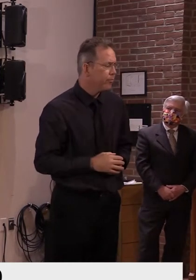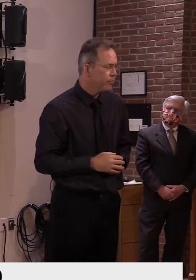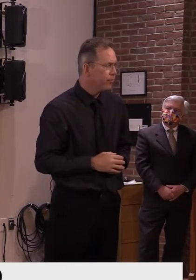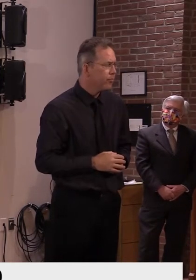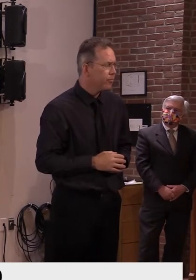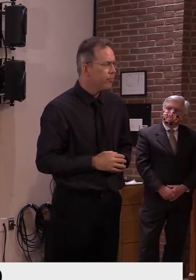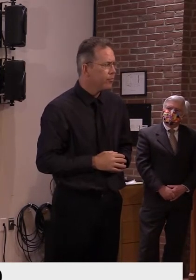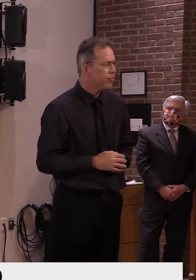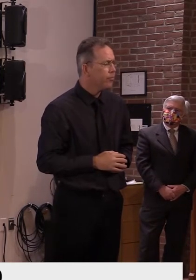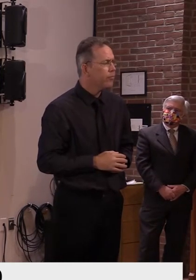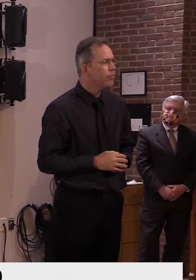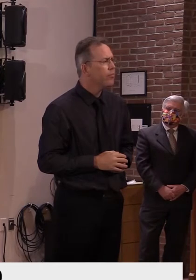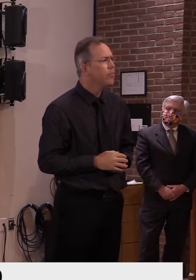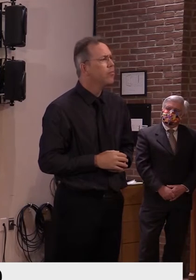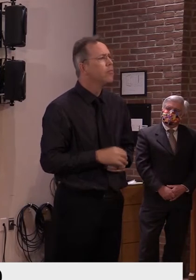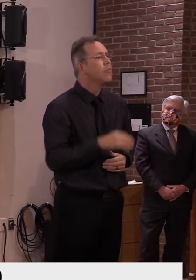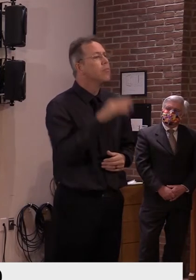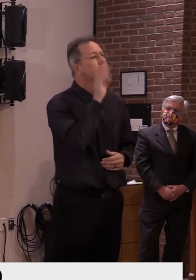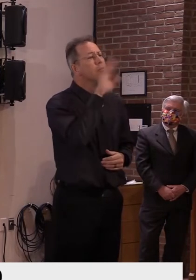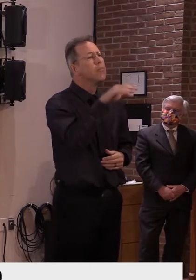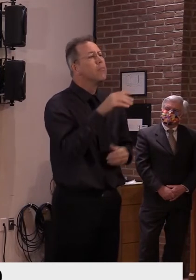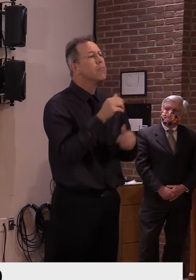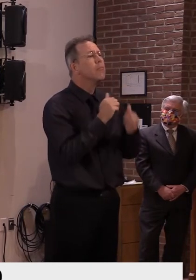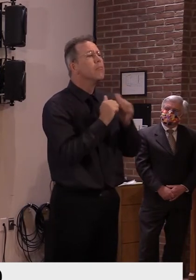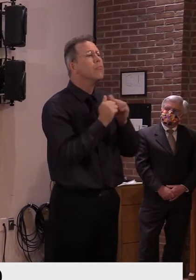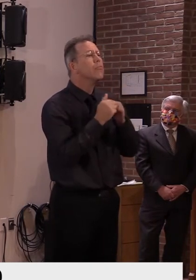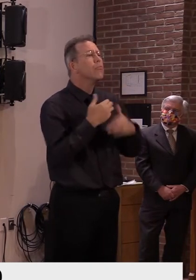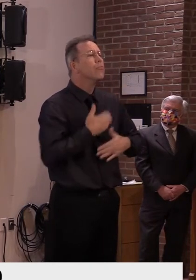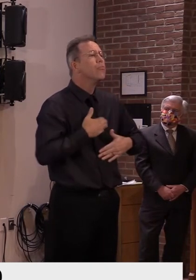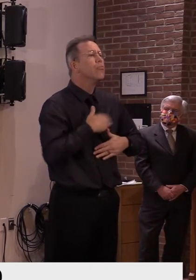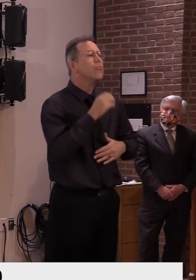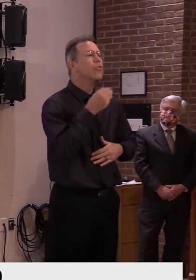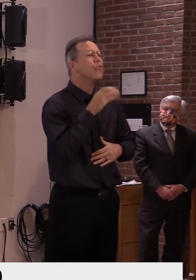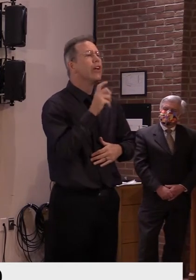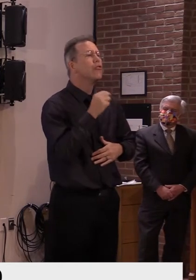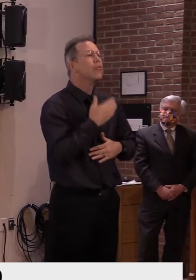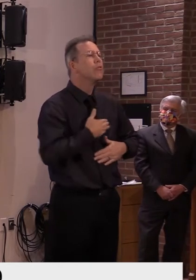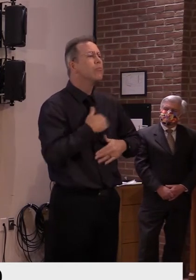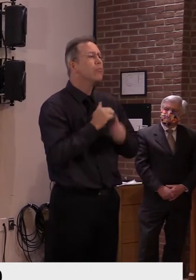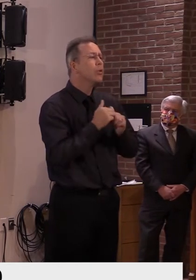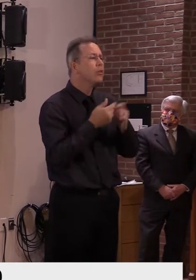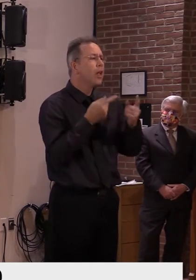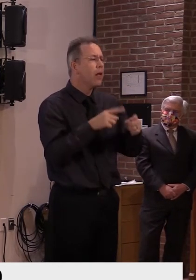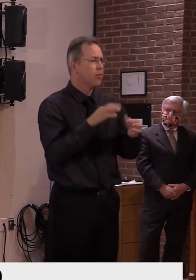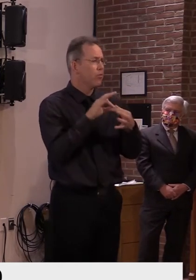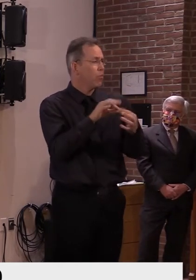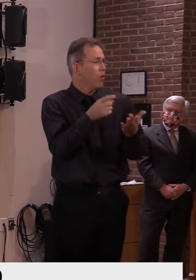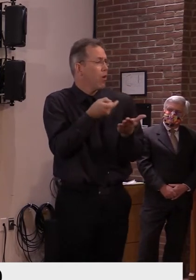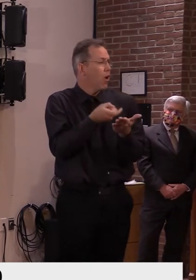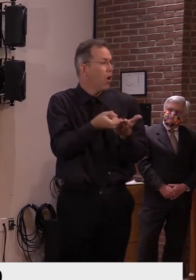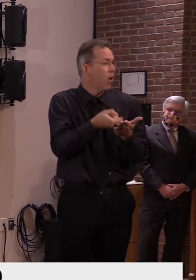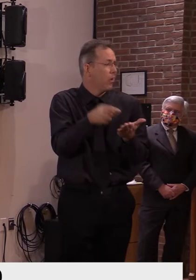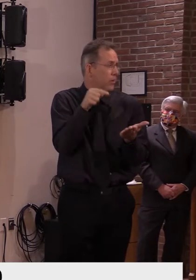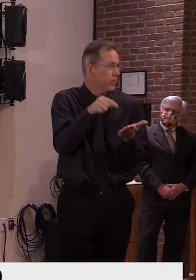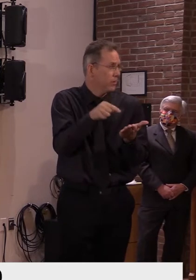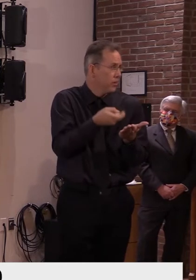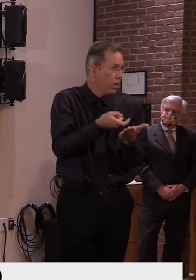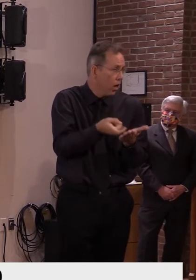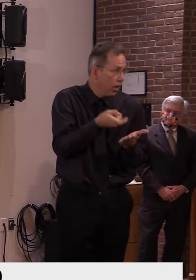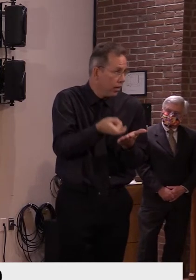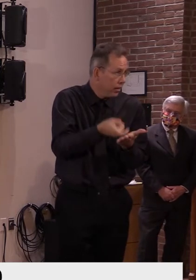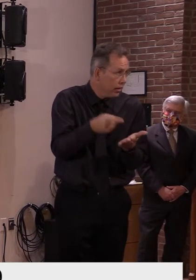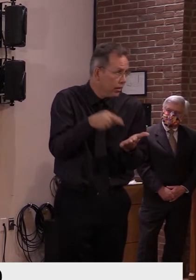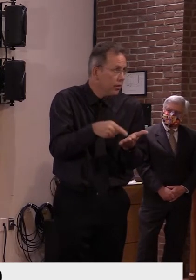changes to recreational sports guidance yesterday in response to hockey-related outbreaks here in Vermont and in our neighboring states.